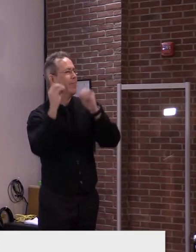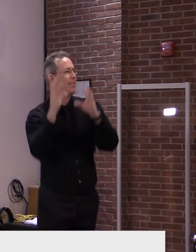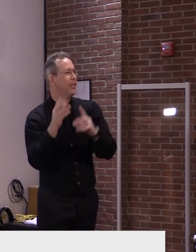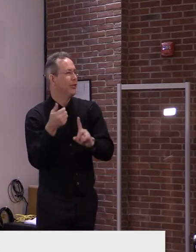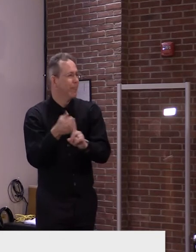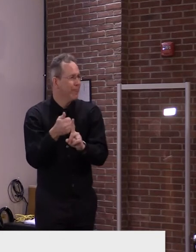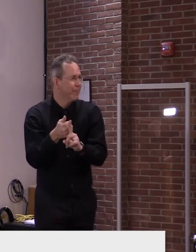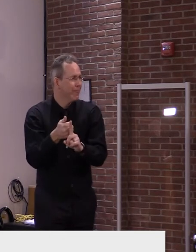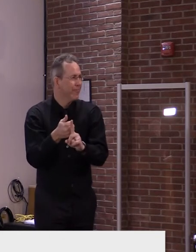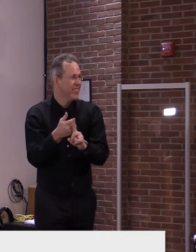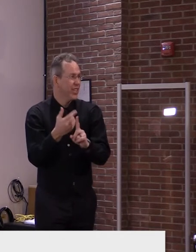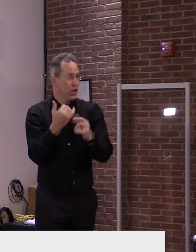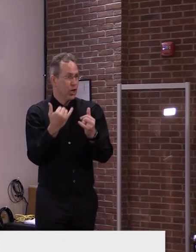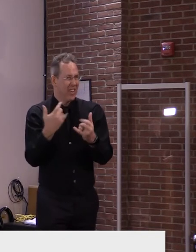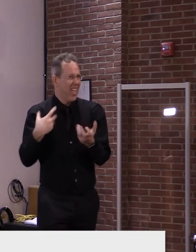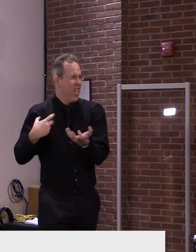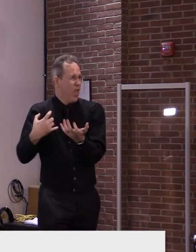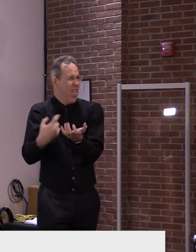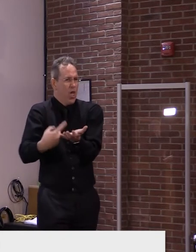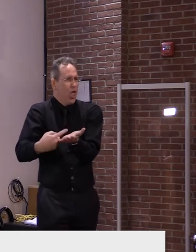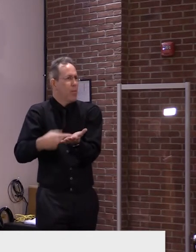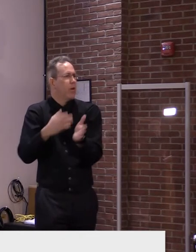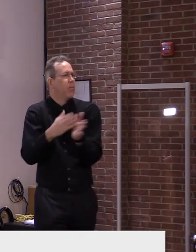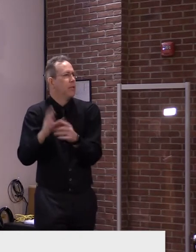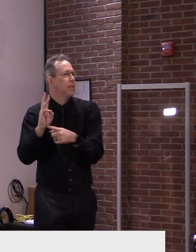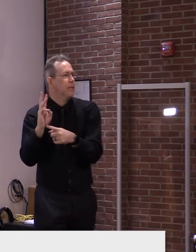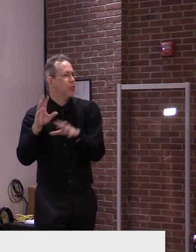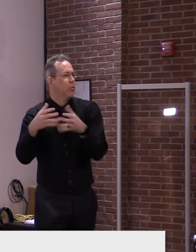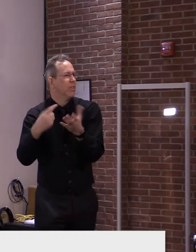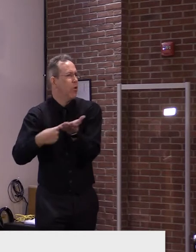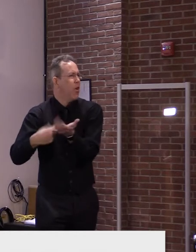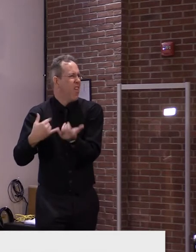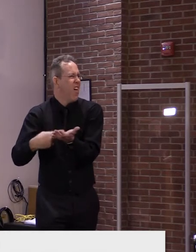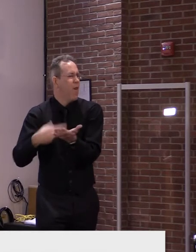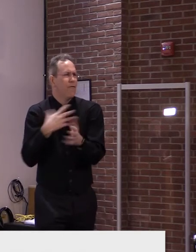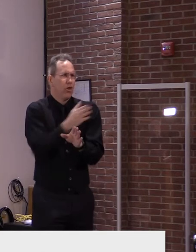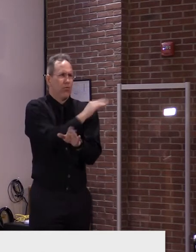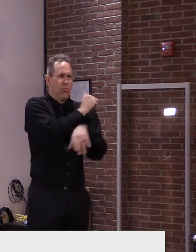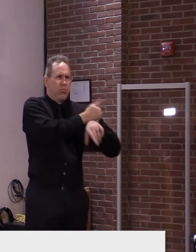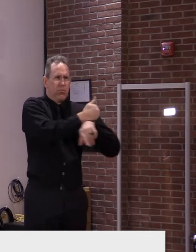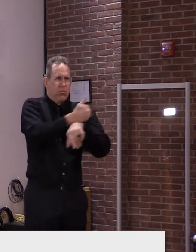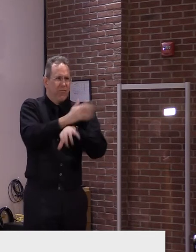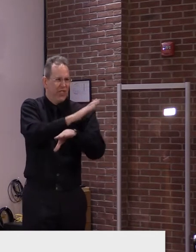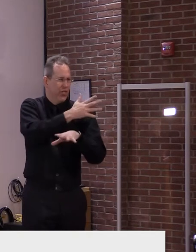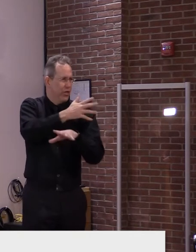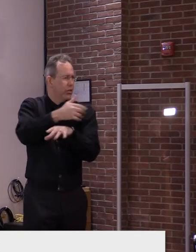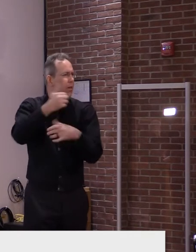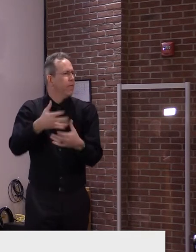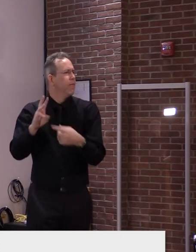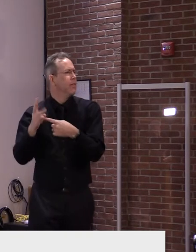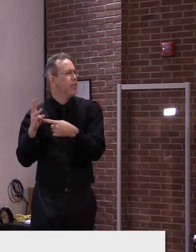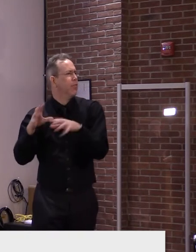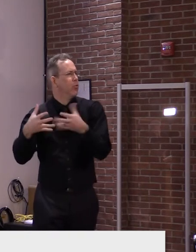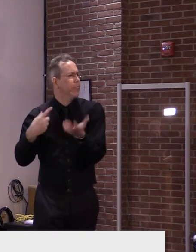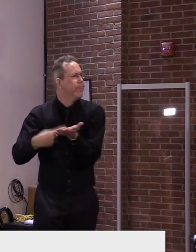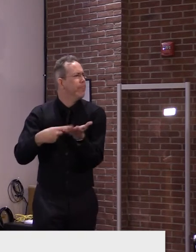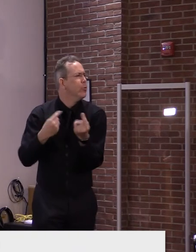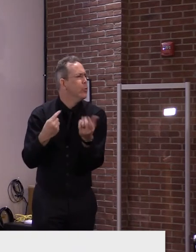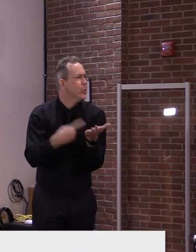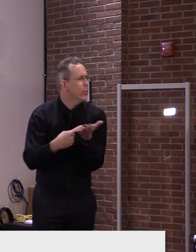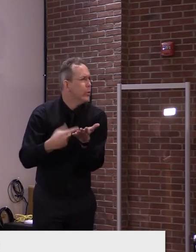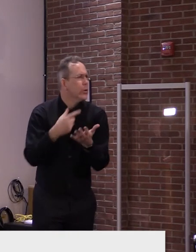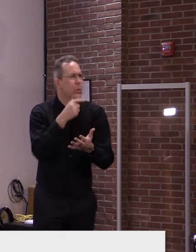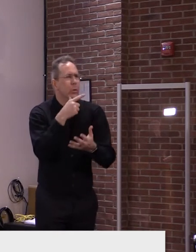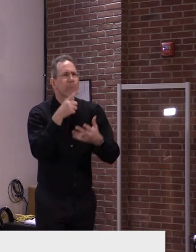on that specific phase and what we're, what we're going to do. There's no time frame. There is something that's going on